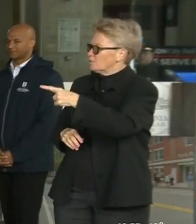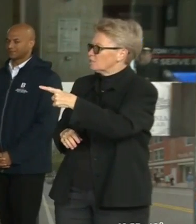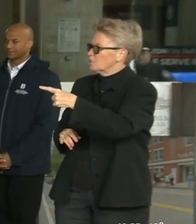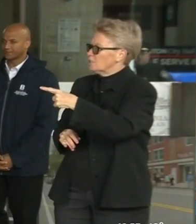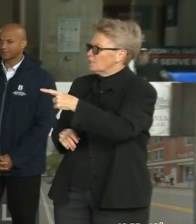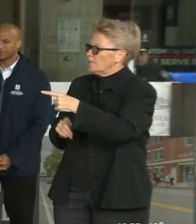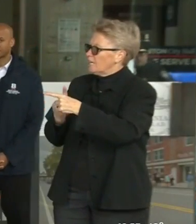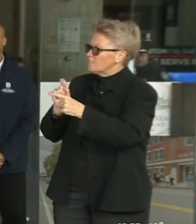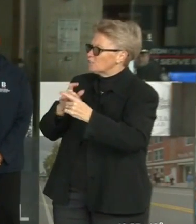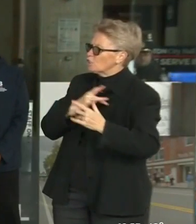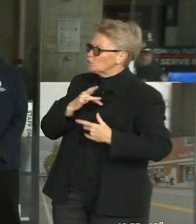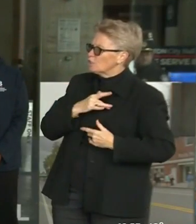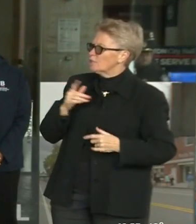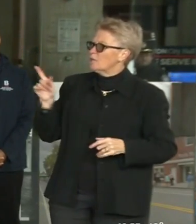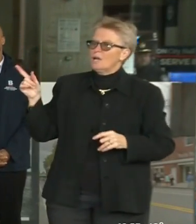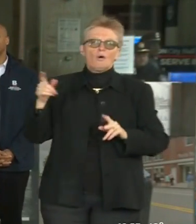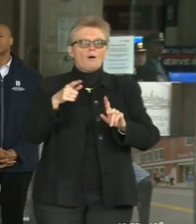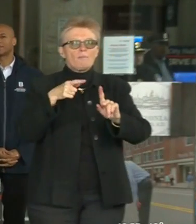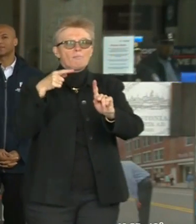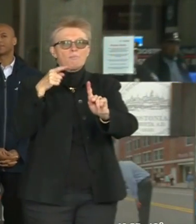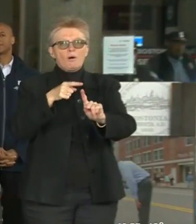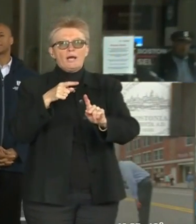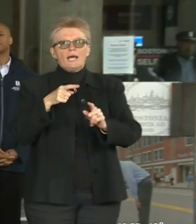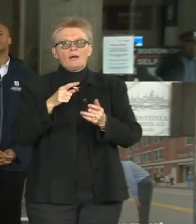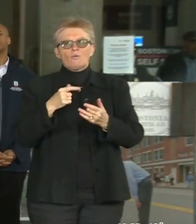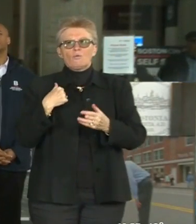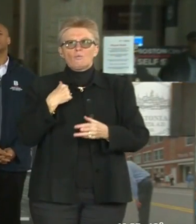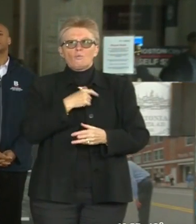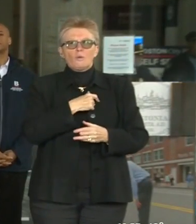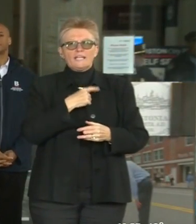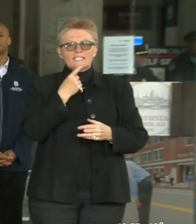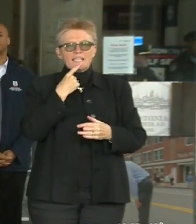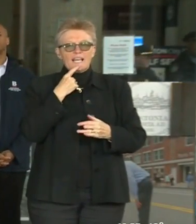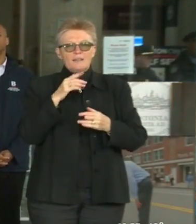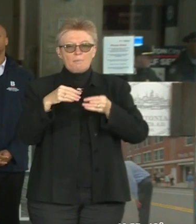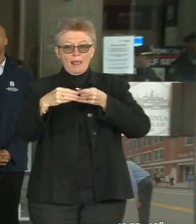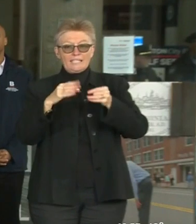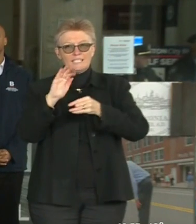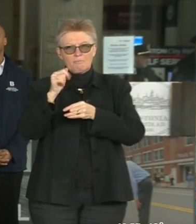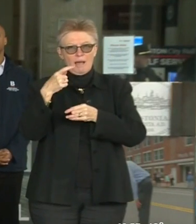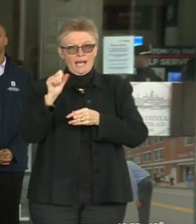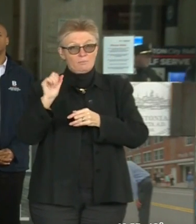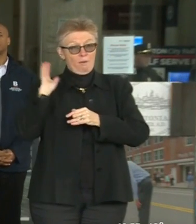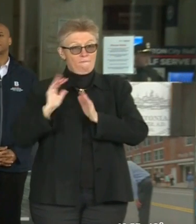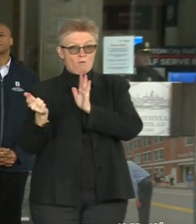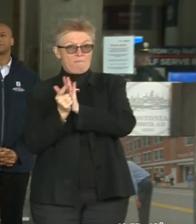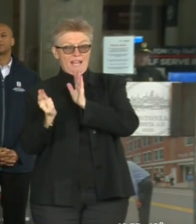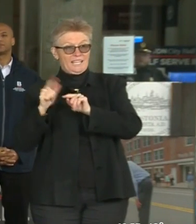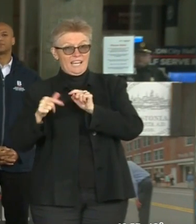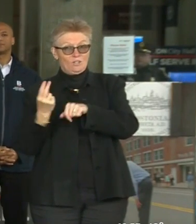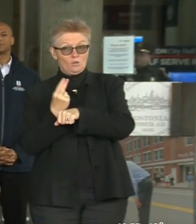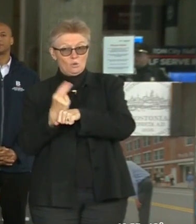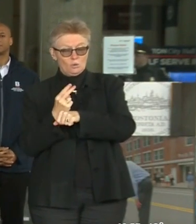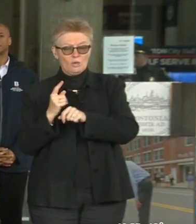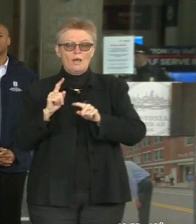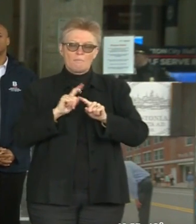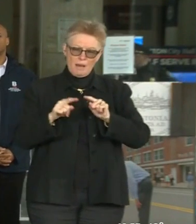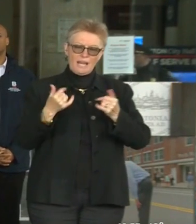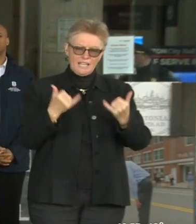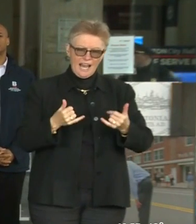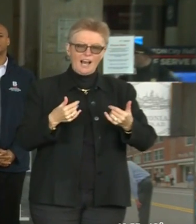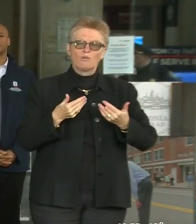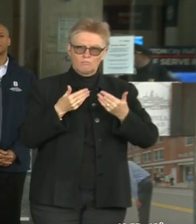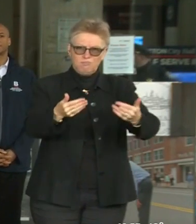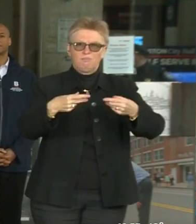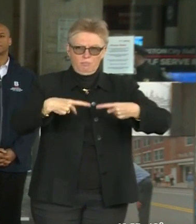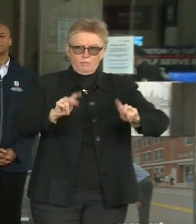I mean, we lifted the ban because in some cases we're hearing that they're running out of bags. In other cases we're hearing that people are worried about taking reusable bags.